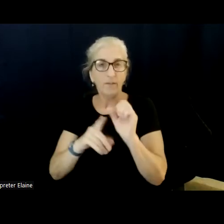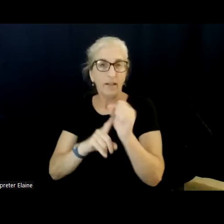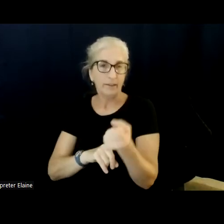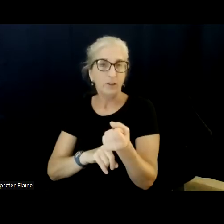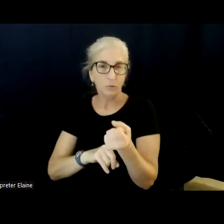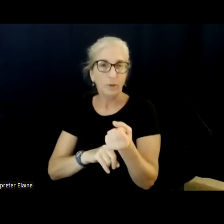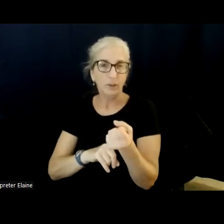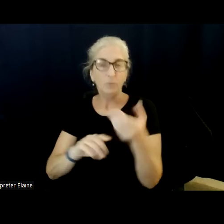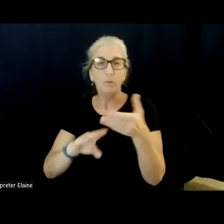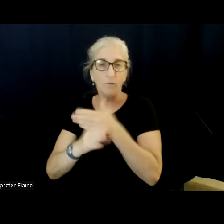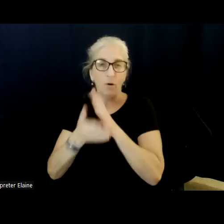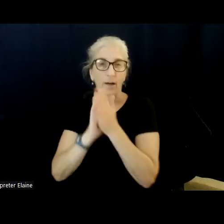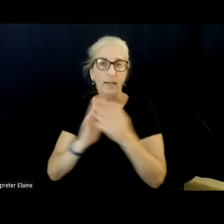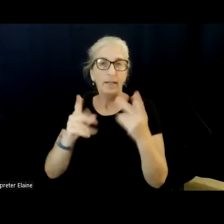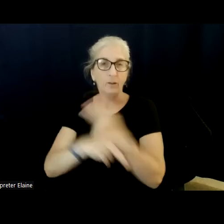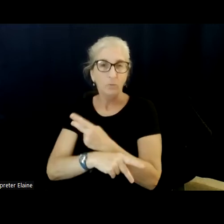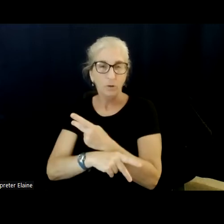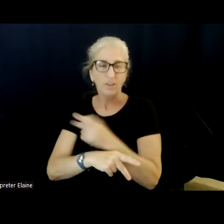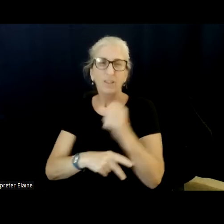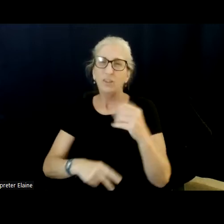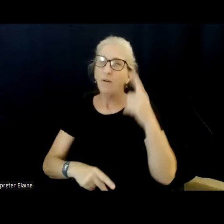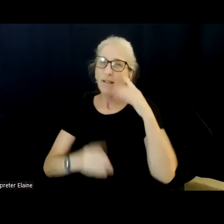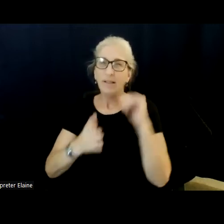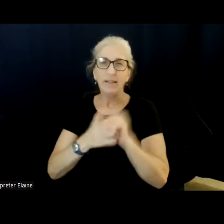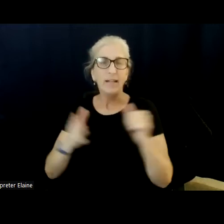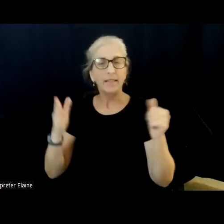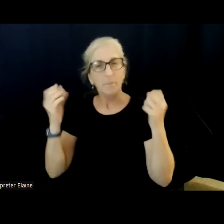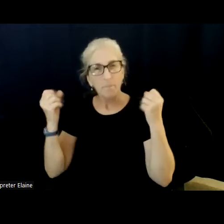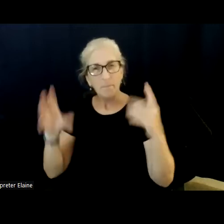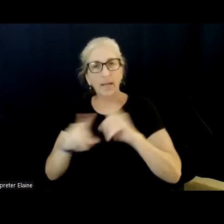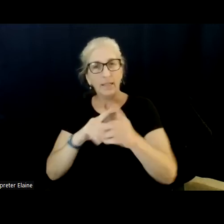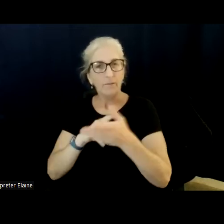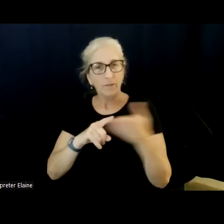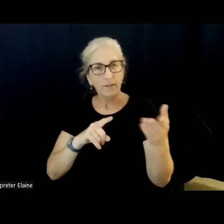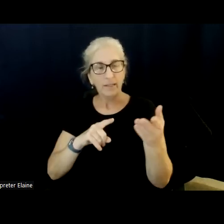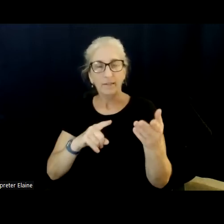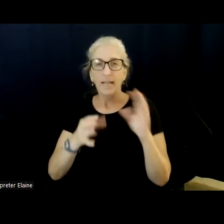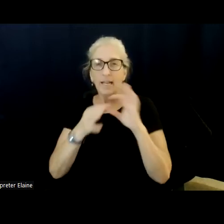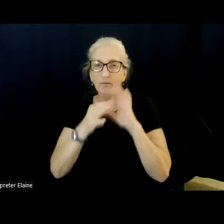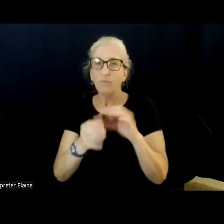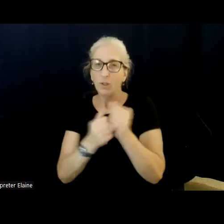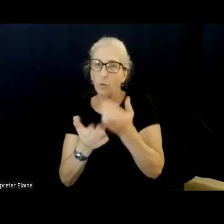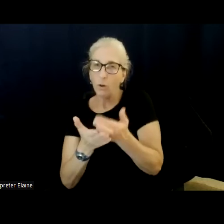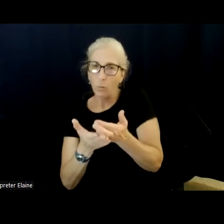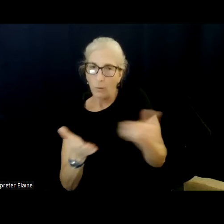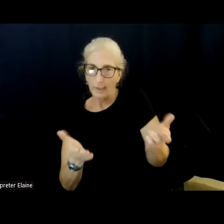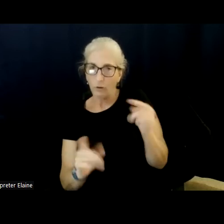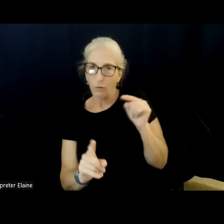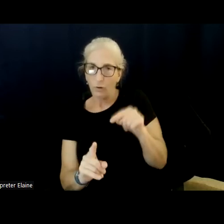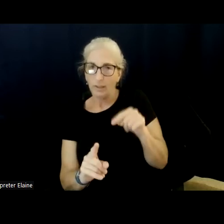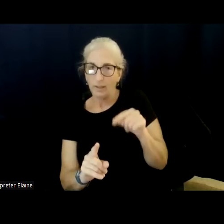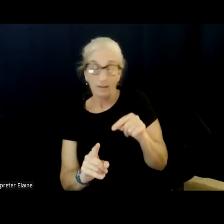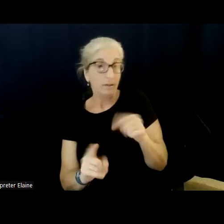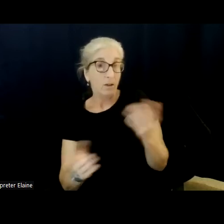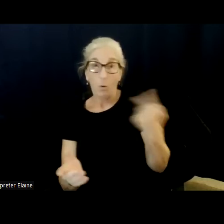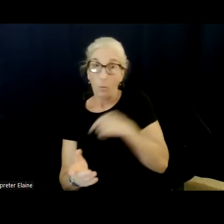it's a combination of different things and it's all about resources. Whereas the society, we want to spend our money. And if I'm in Congress, we're going to spend our money.